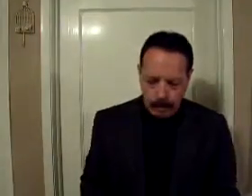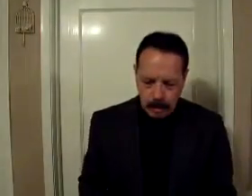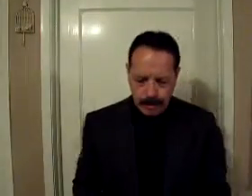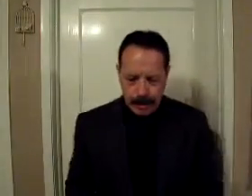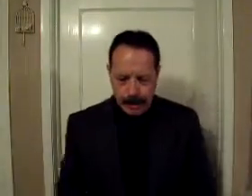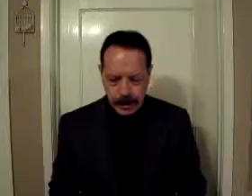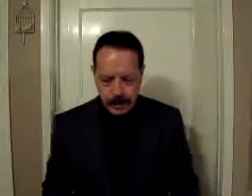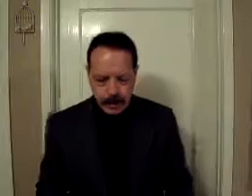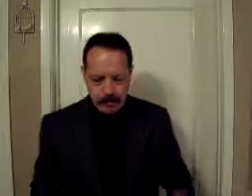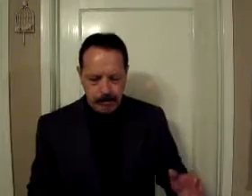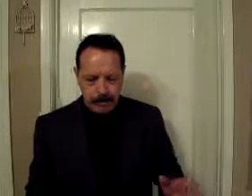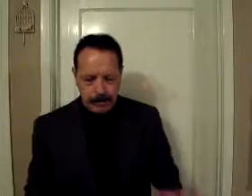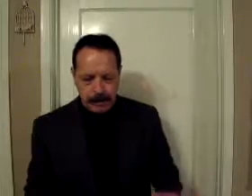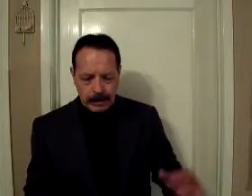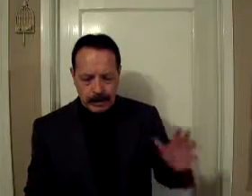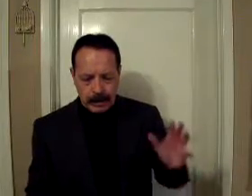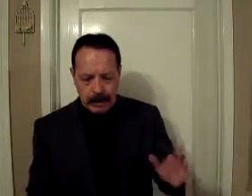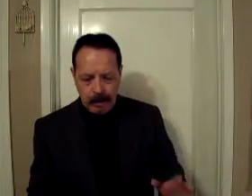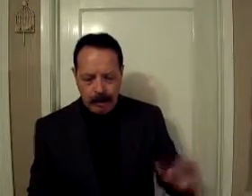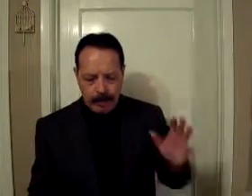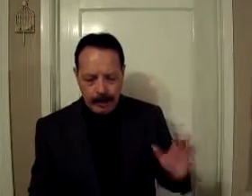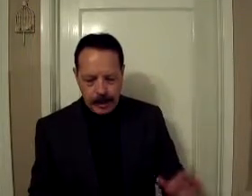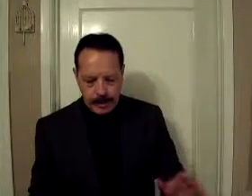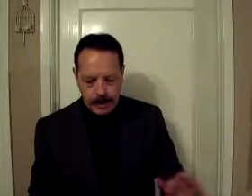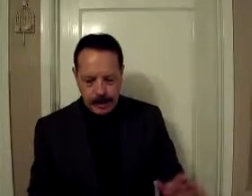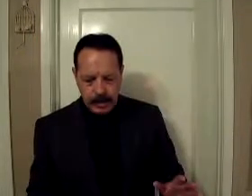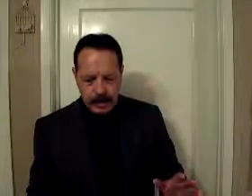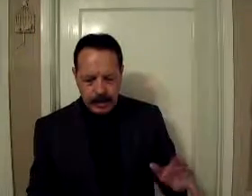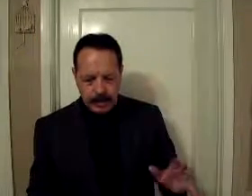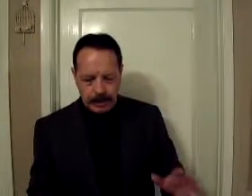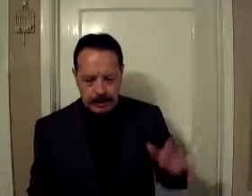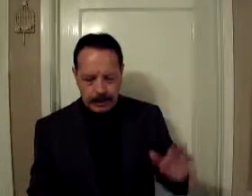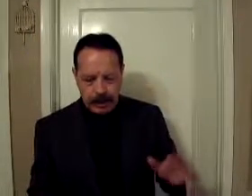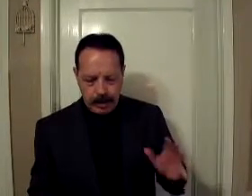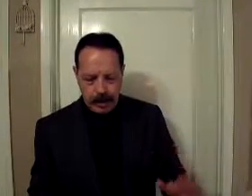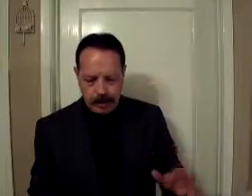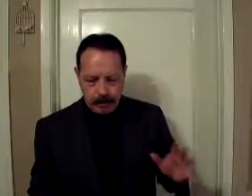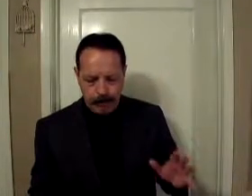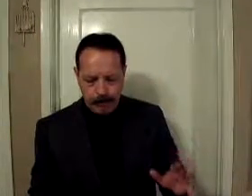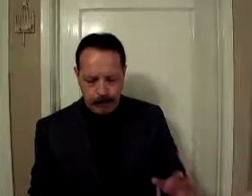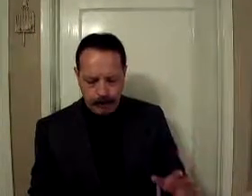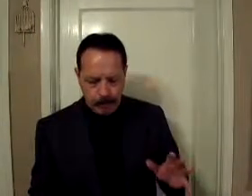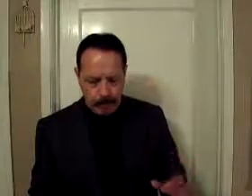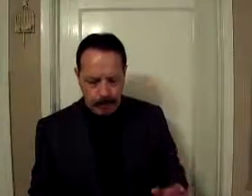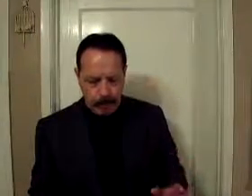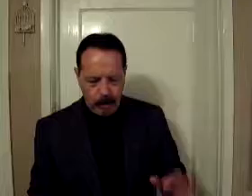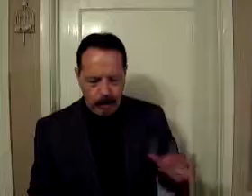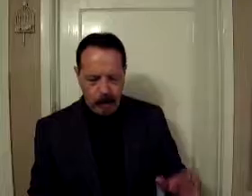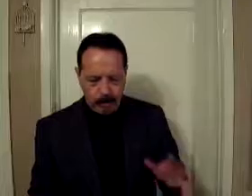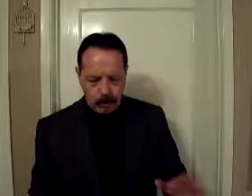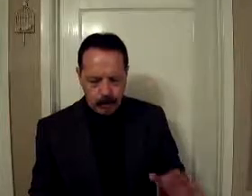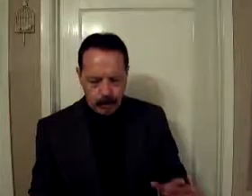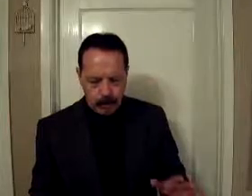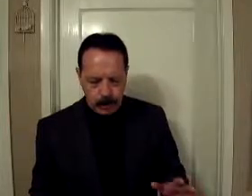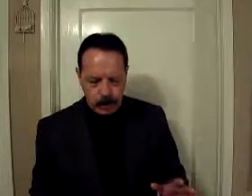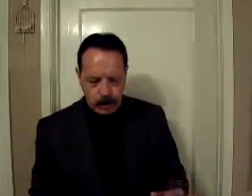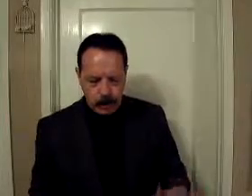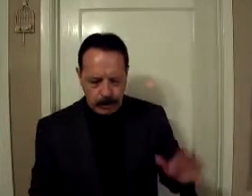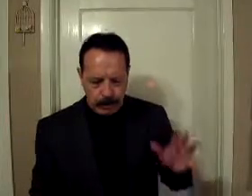Lord's patient means salvation. Just as our dear brother Paul also wrote to you with the